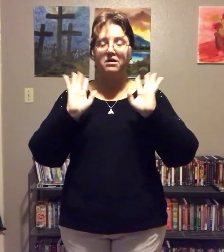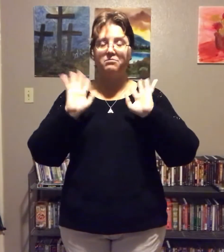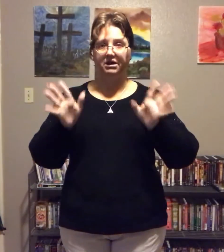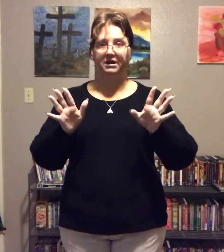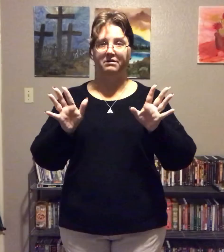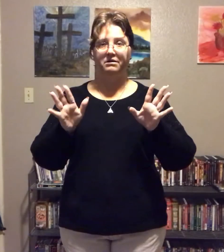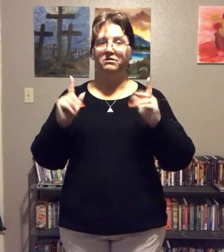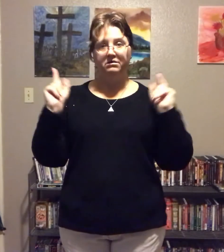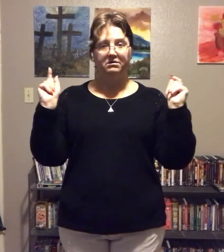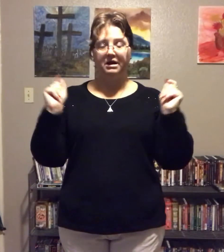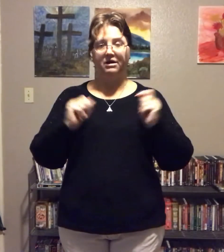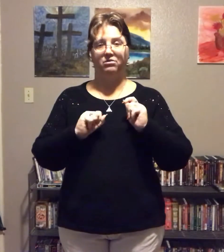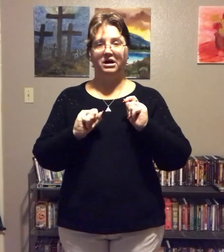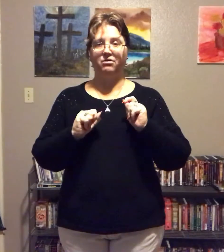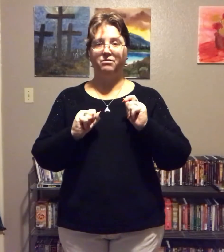plan. I don't care.